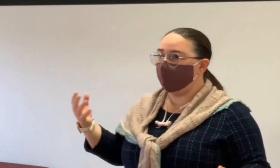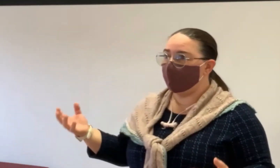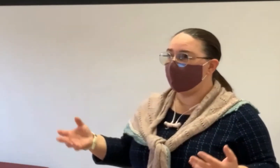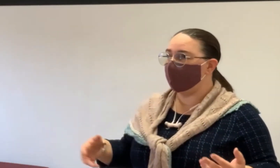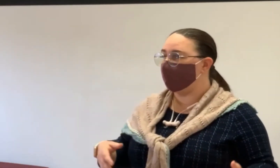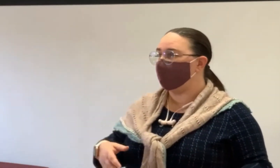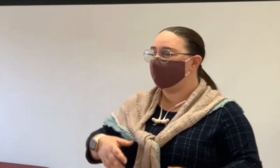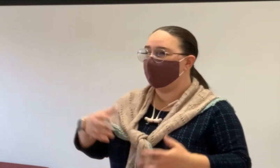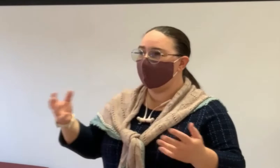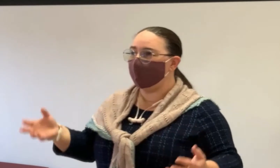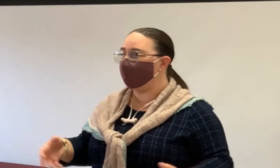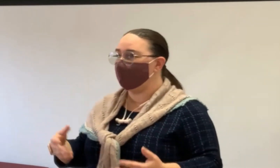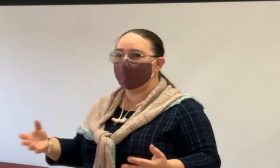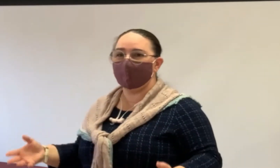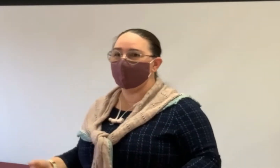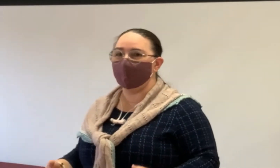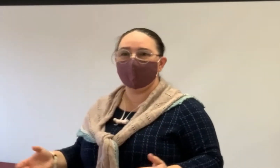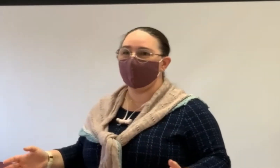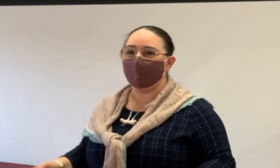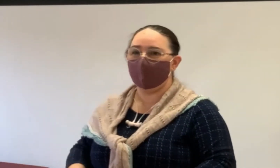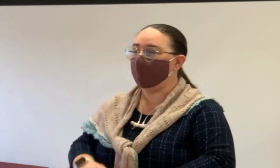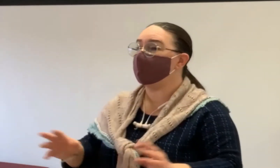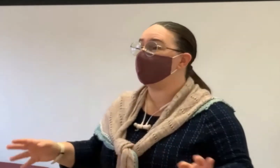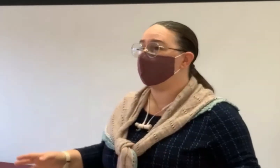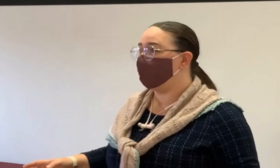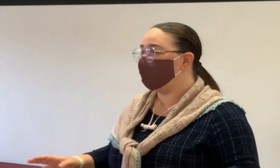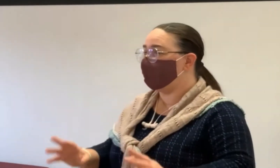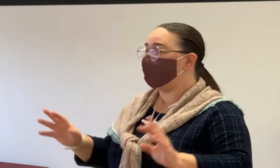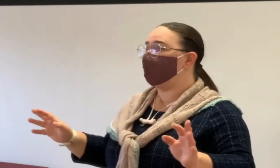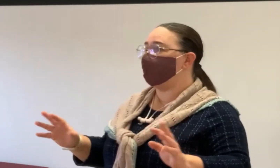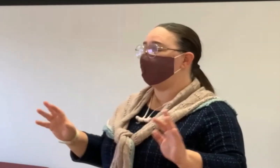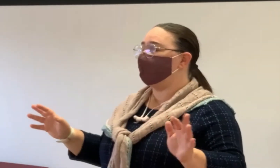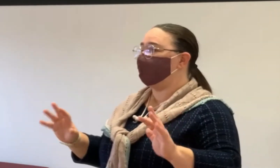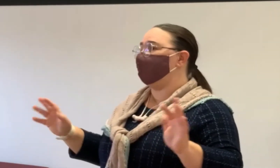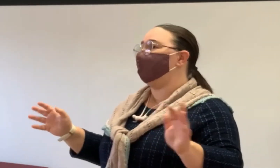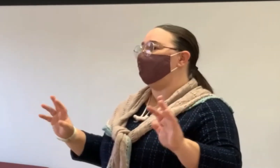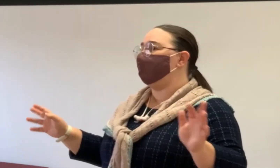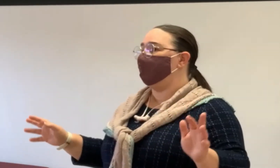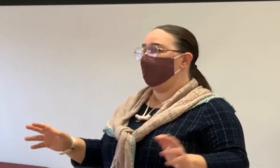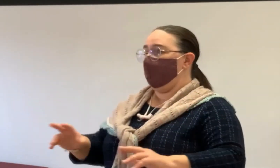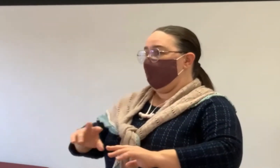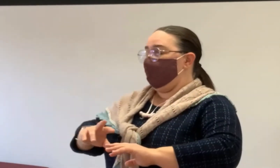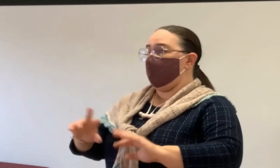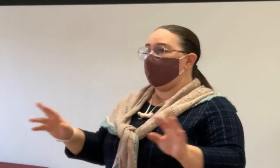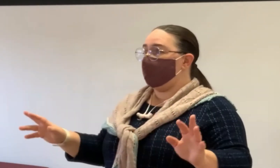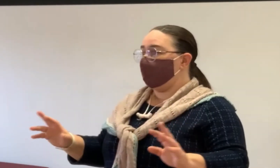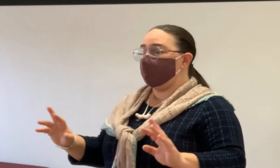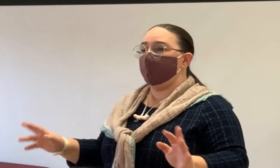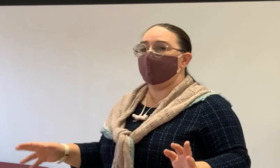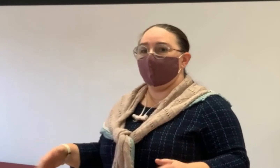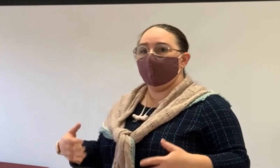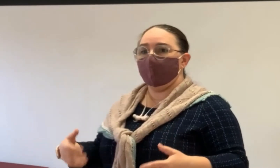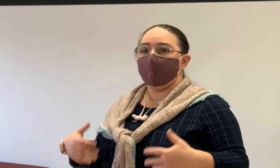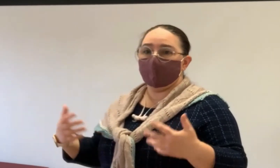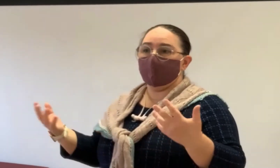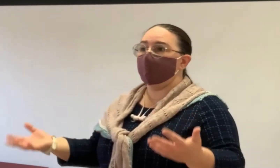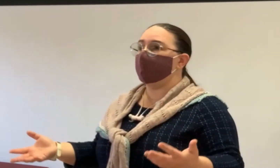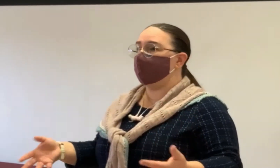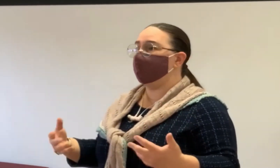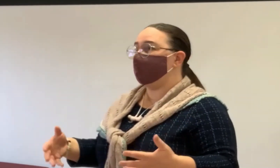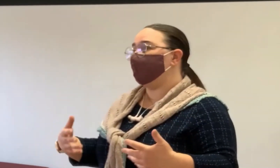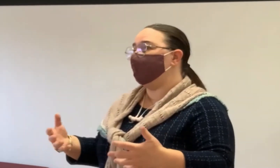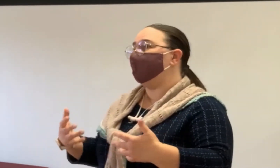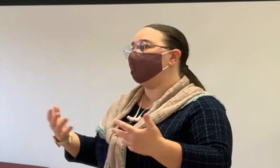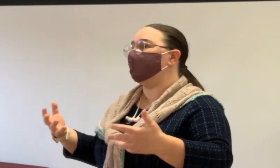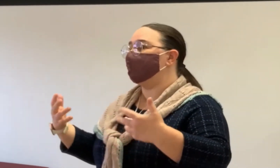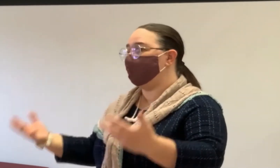very, you know, they want to clean and fix things before we come. That's not the point. This is not about marketing or showing it off. We just literally